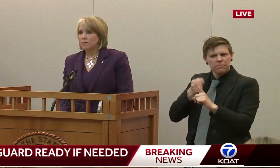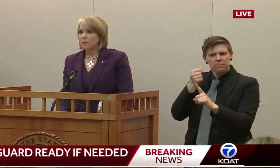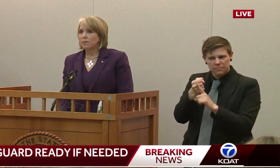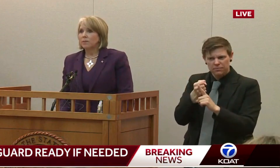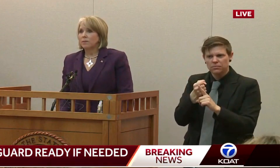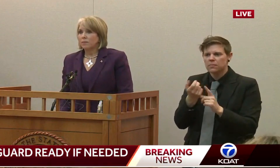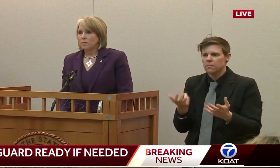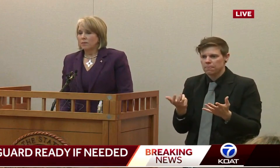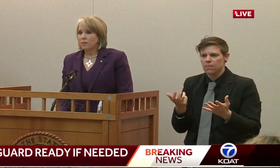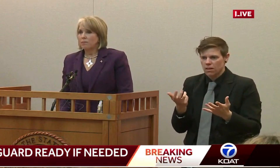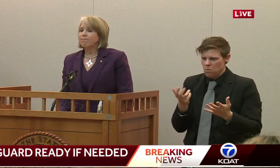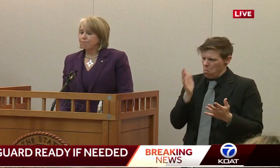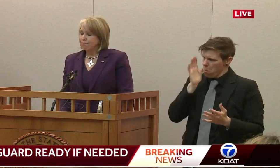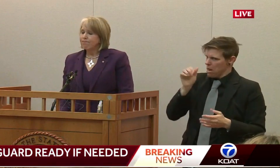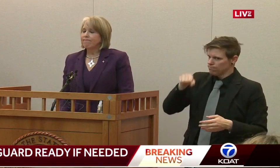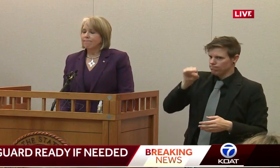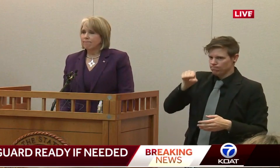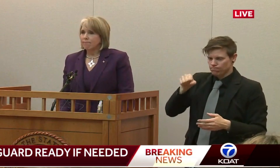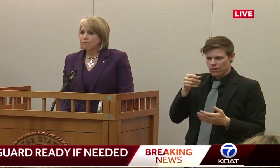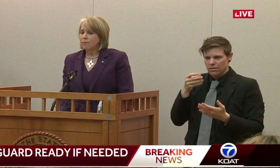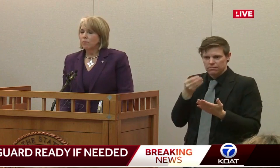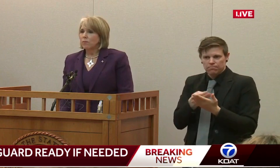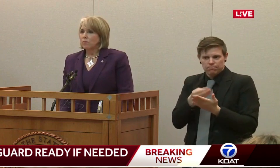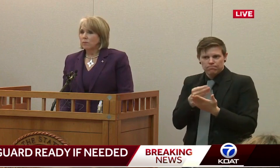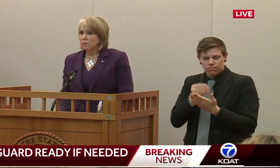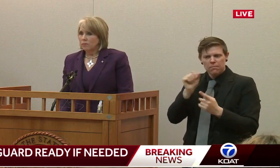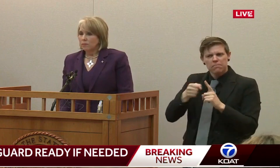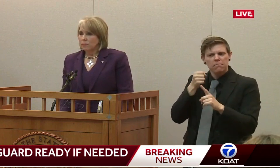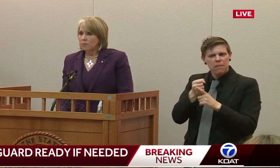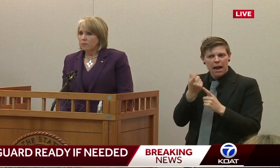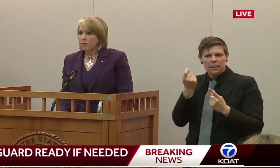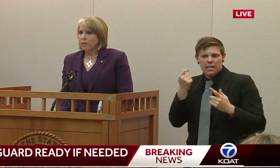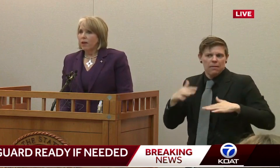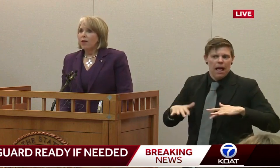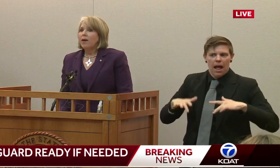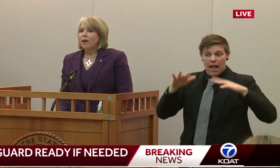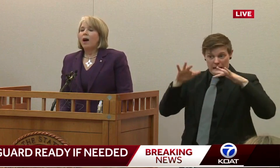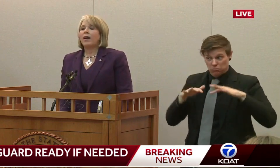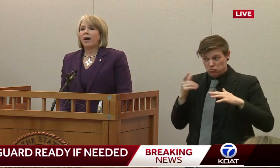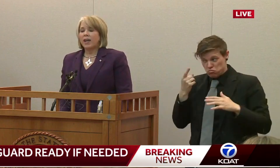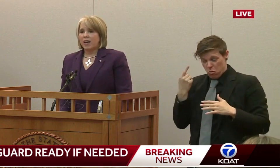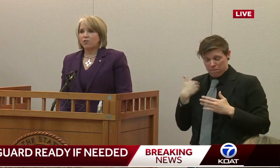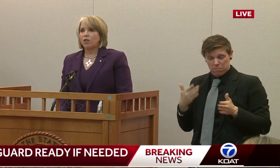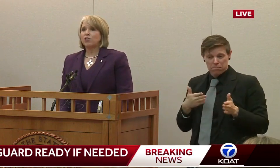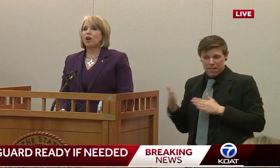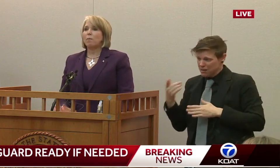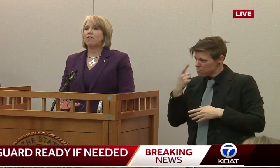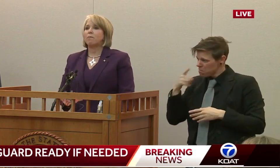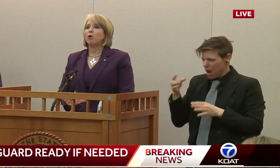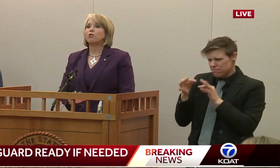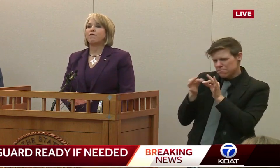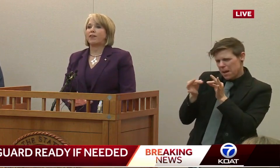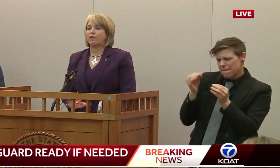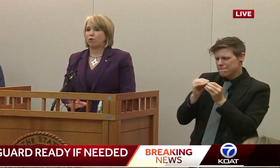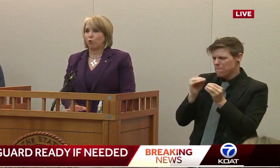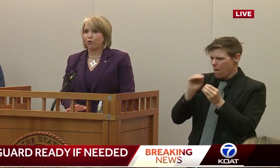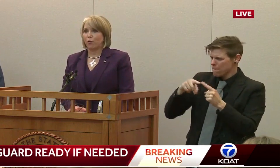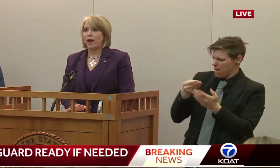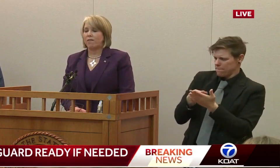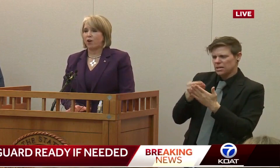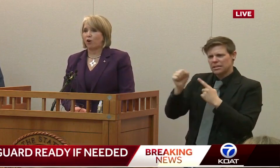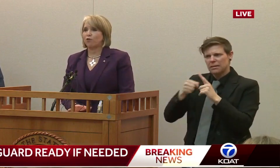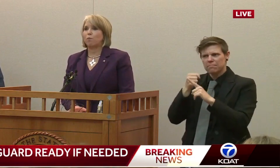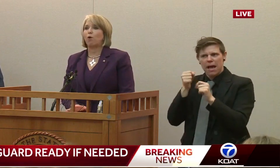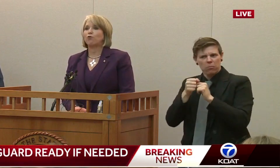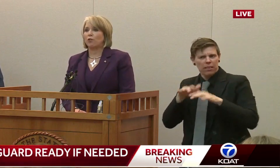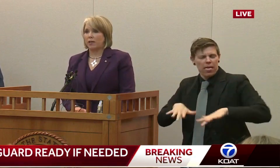the pandemic is going to have on New Mexico. You mentioned you have plans. Can you elaborate on that? I can. So let's talk about the most effective tools